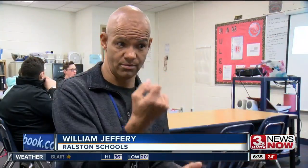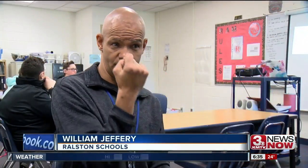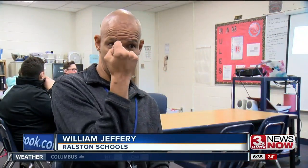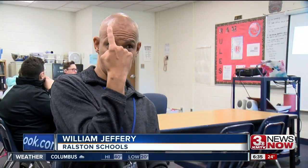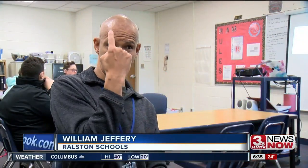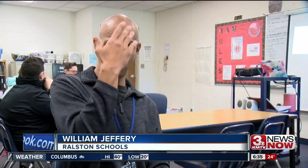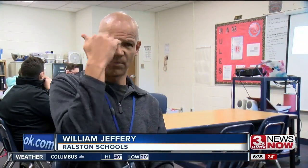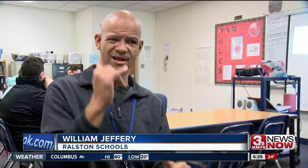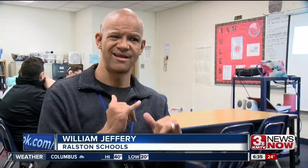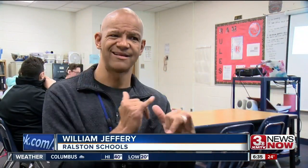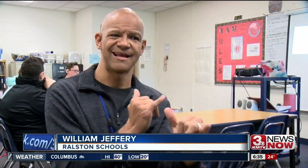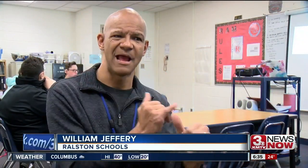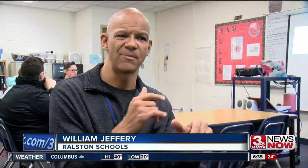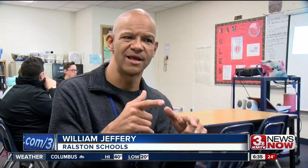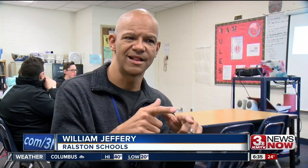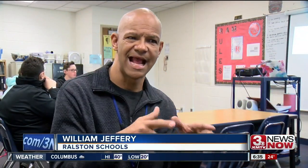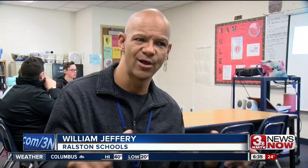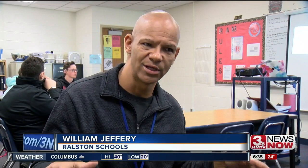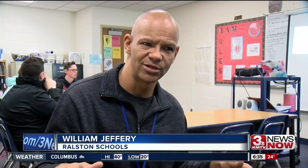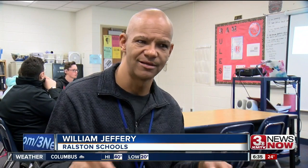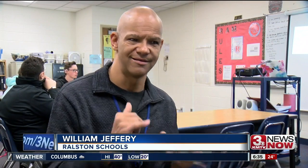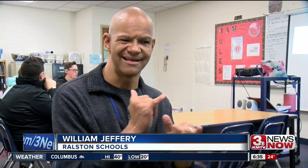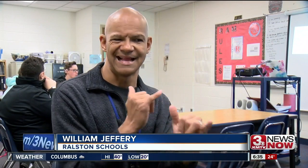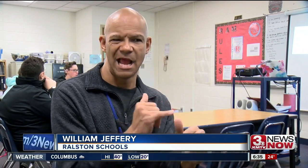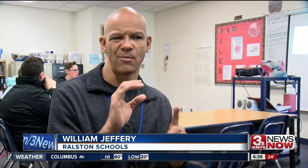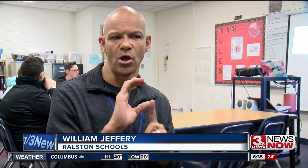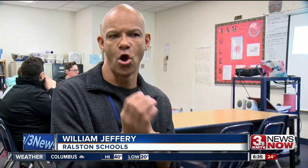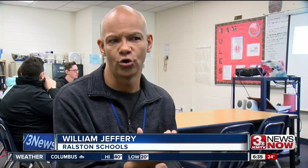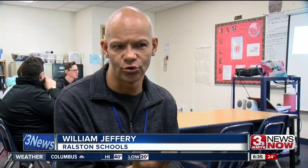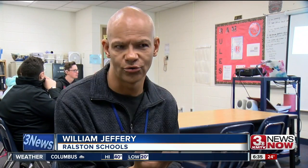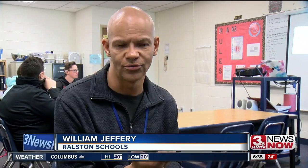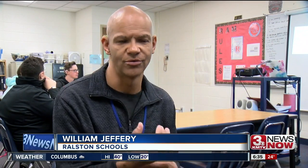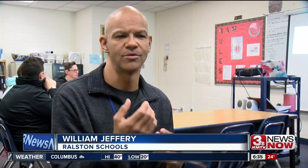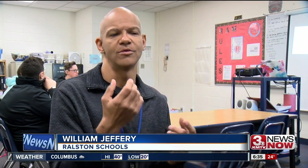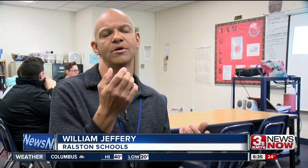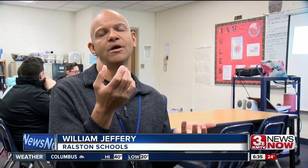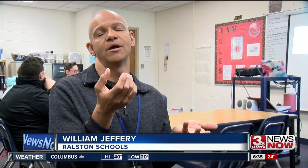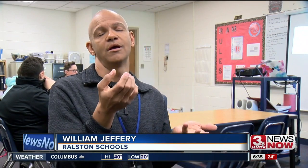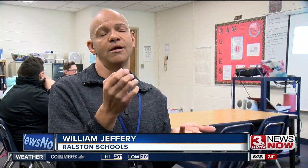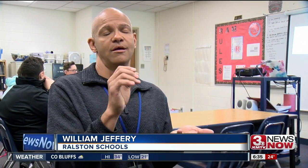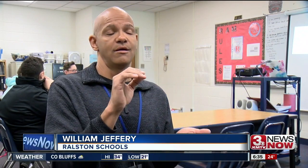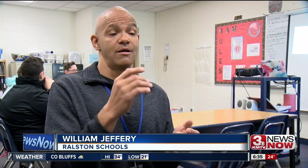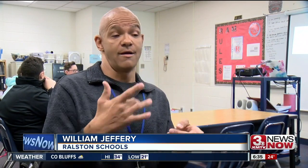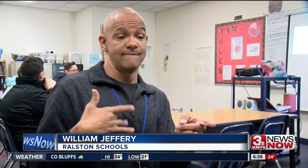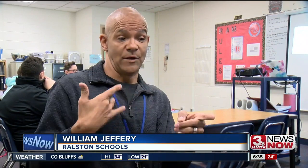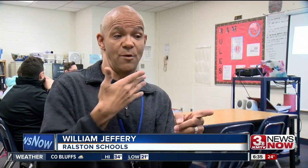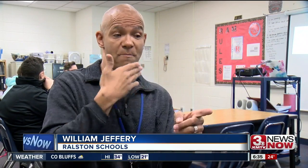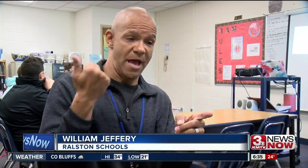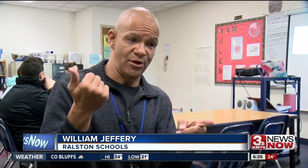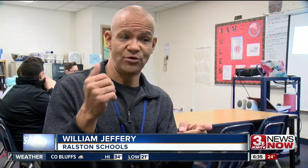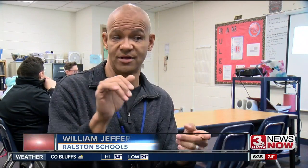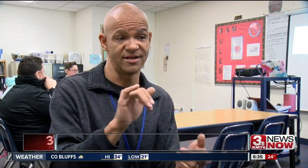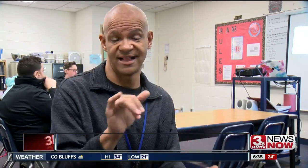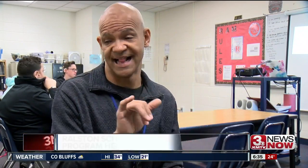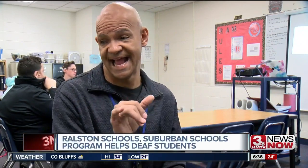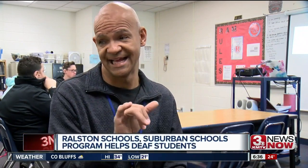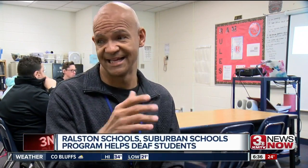When I help the students understand, oh, it's great because it's like we have the same language, we have the same culture.